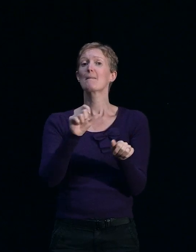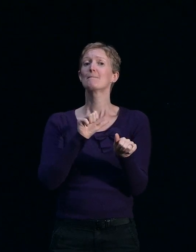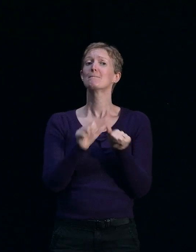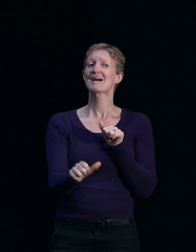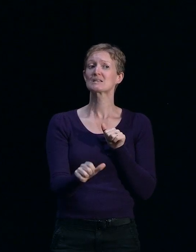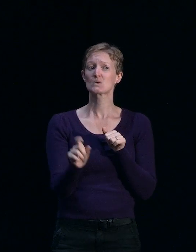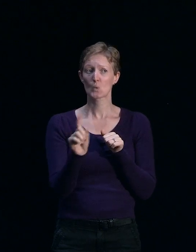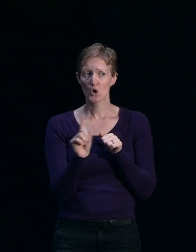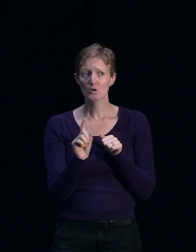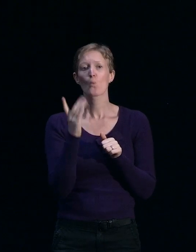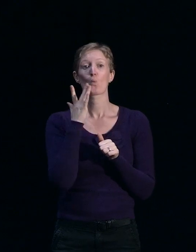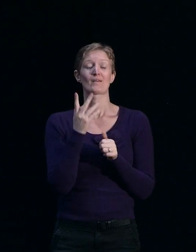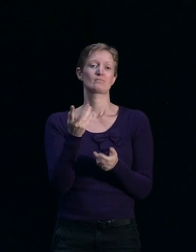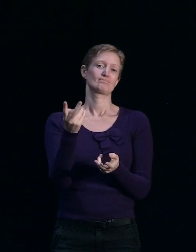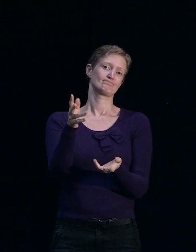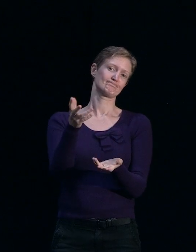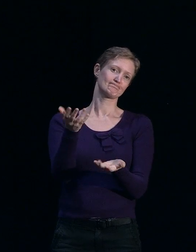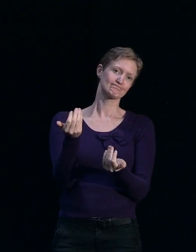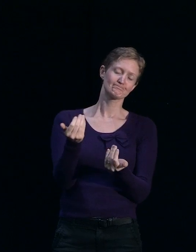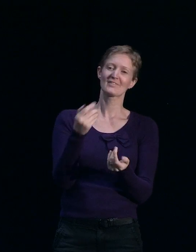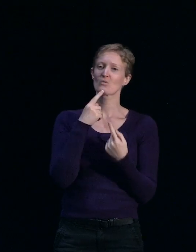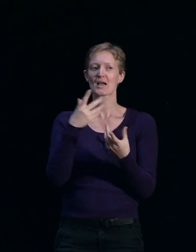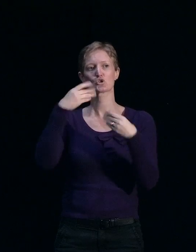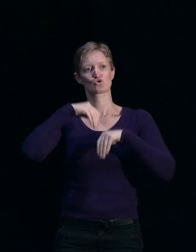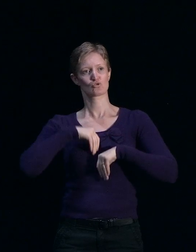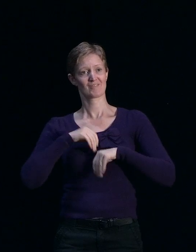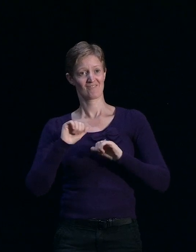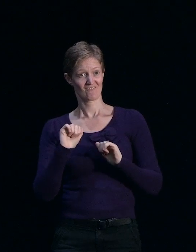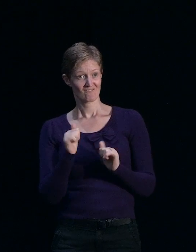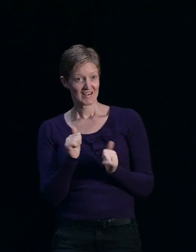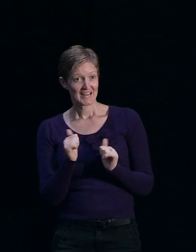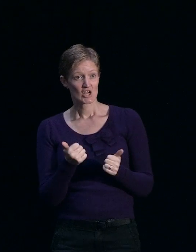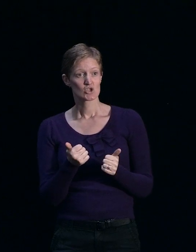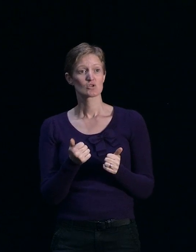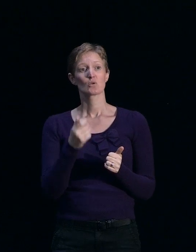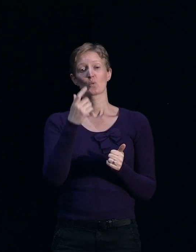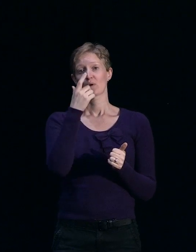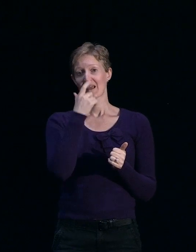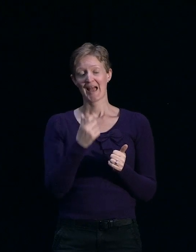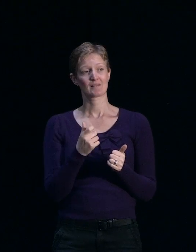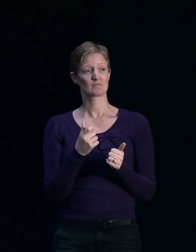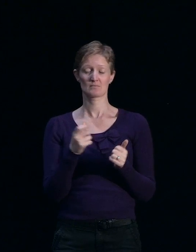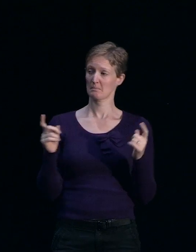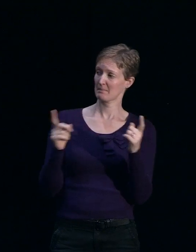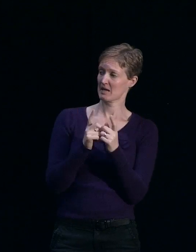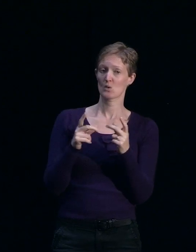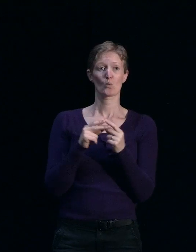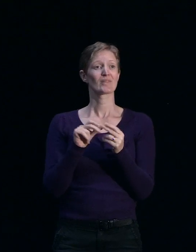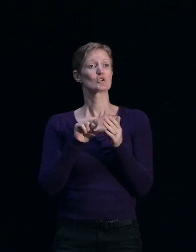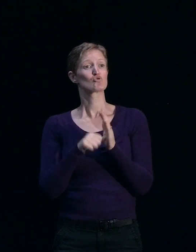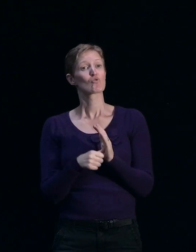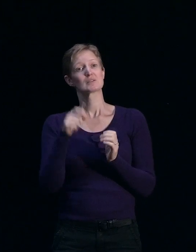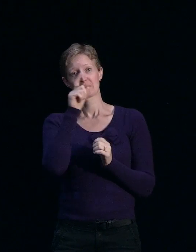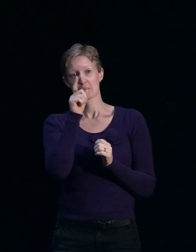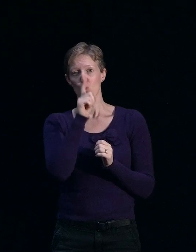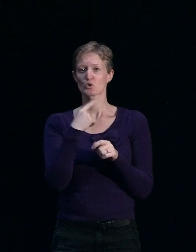as a result of this, we'll have people available straight away to take you to your insurer, to the area, so that you can